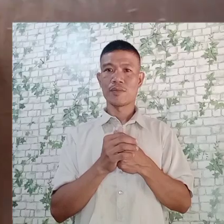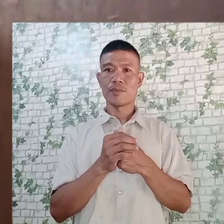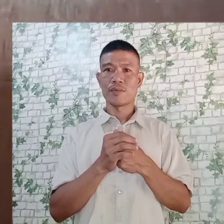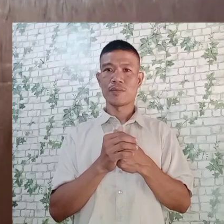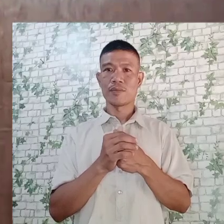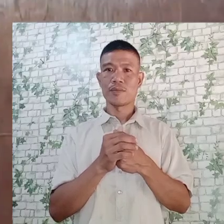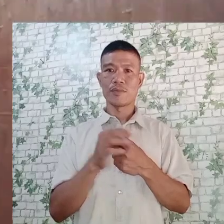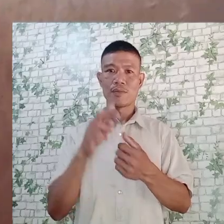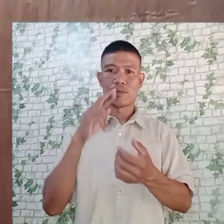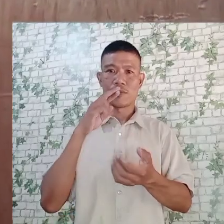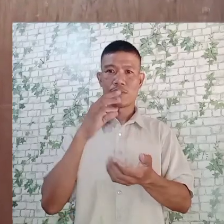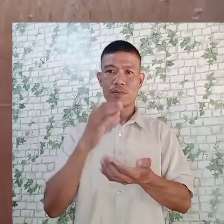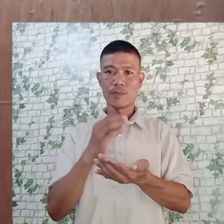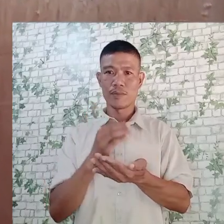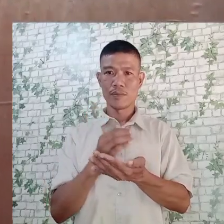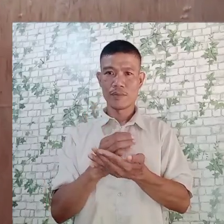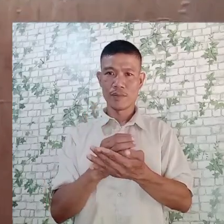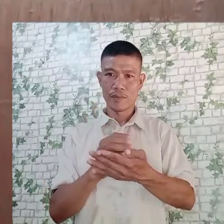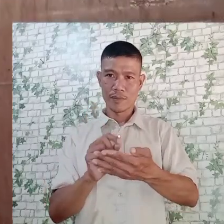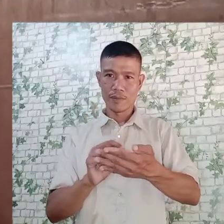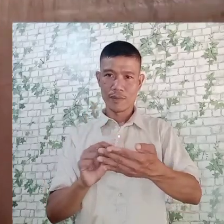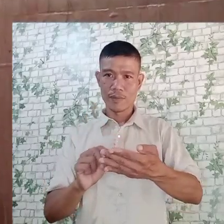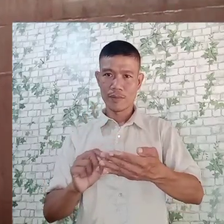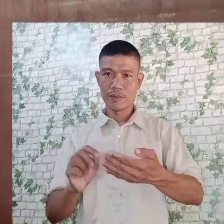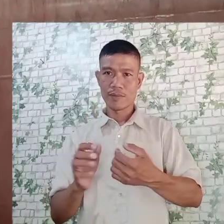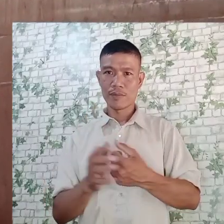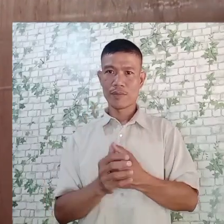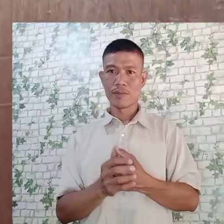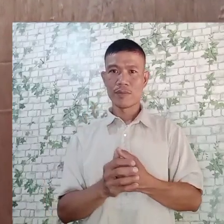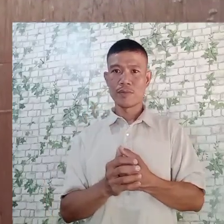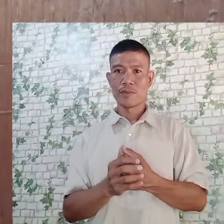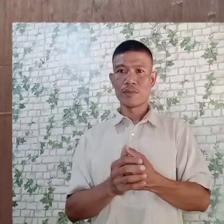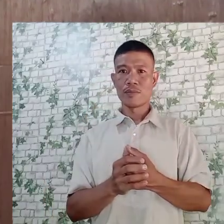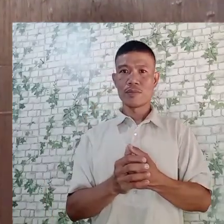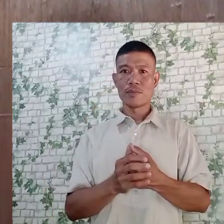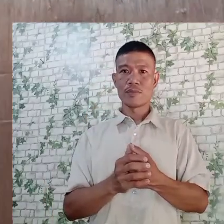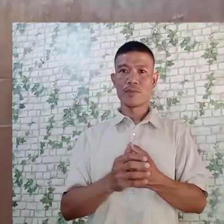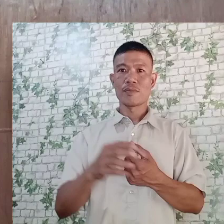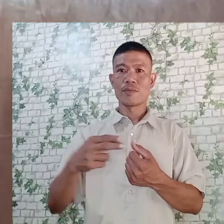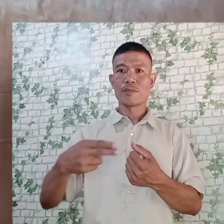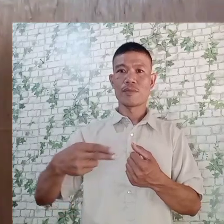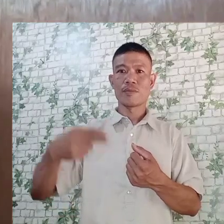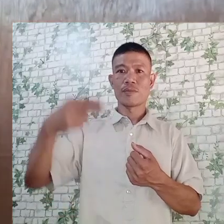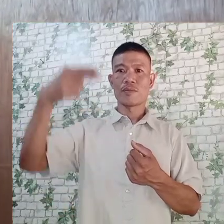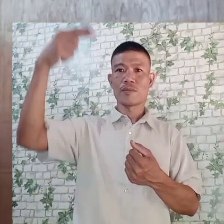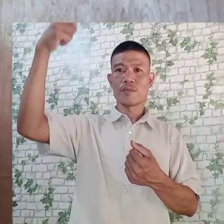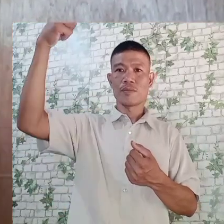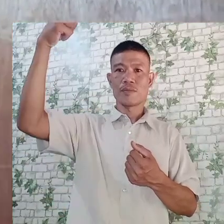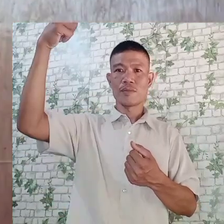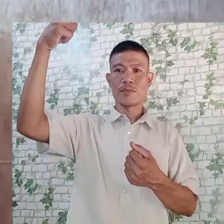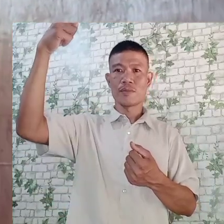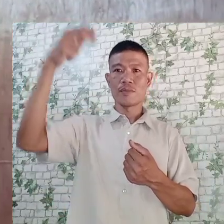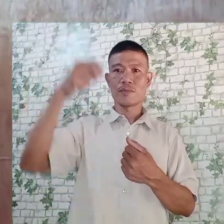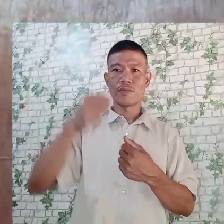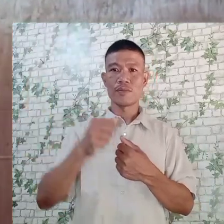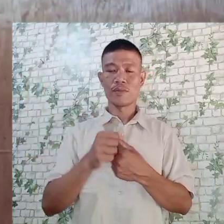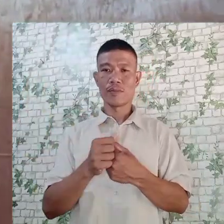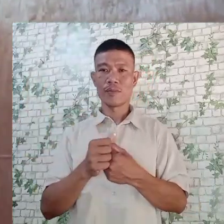So for feet, I have to record it. And then the height, so maybe it is